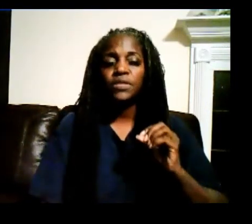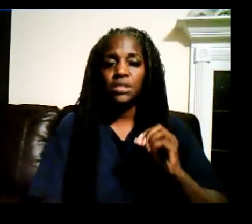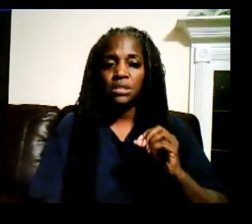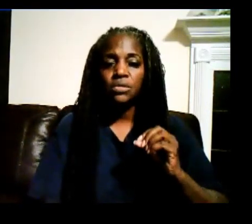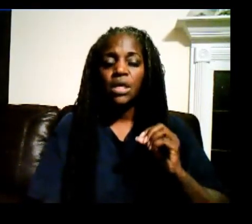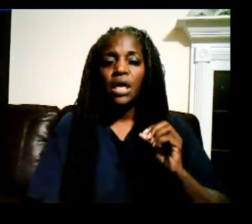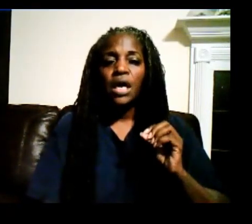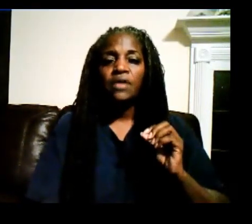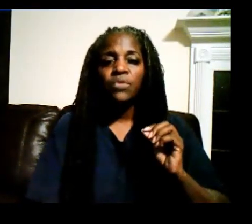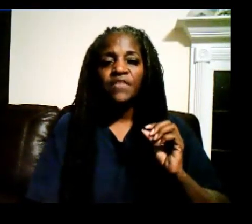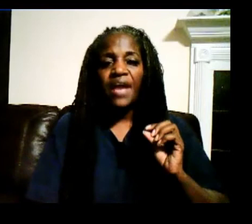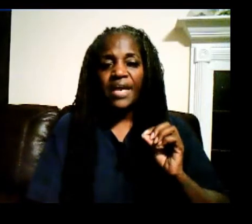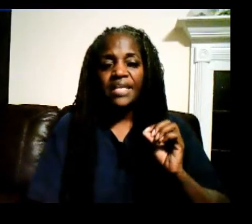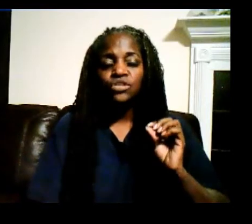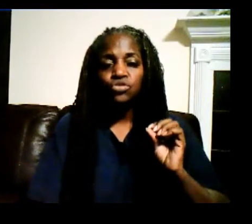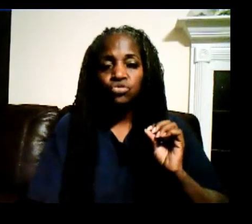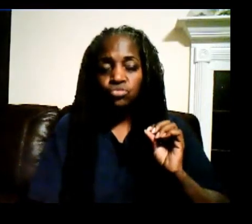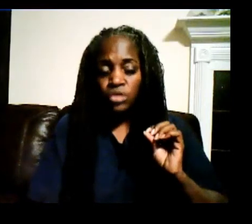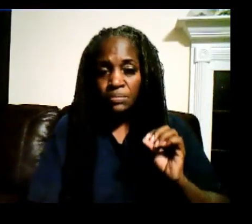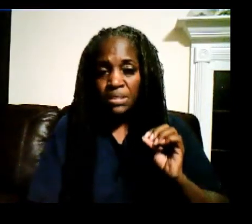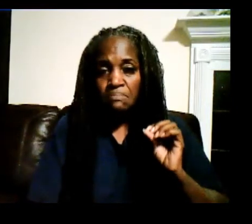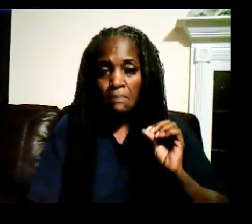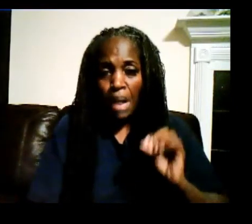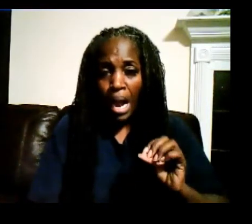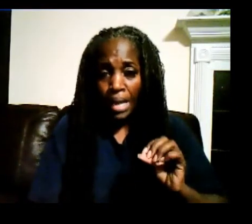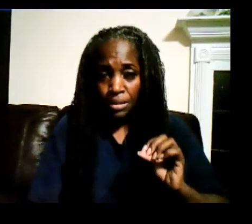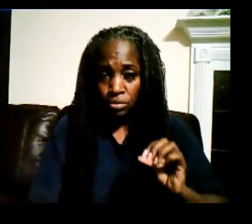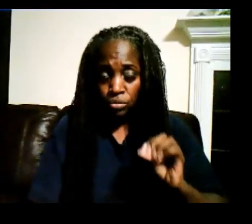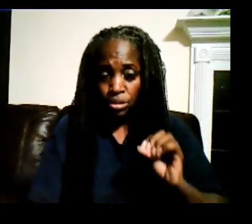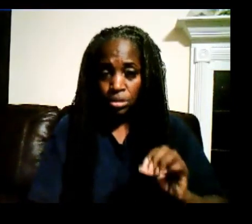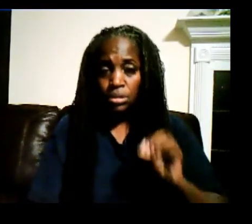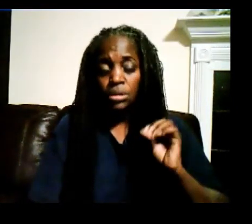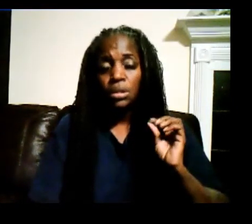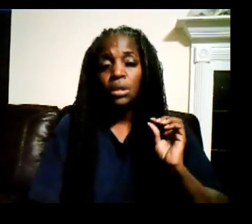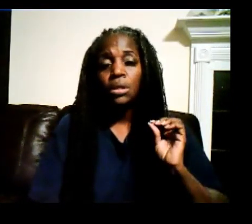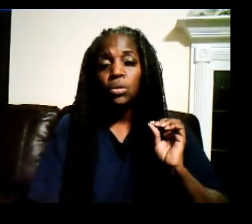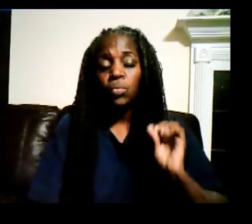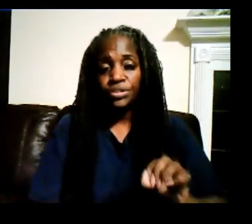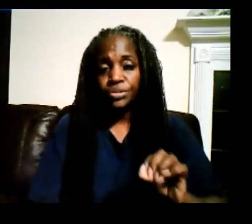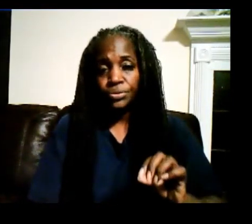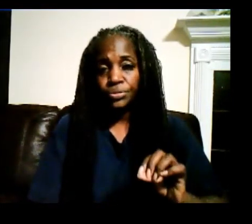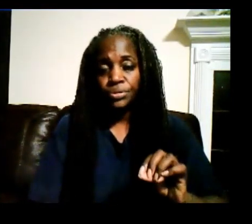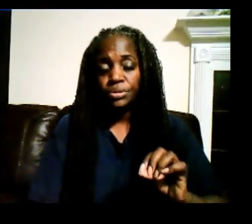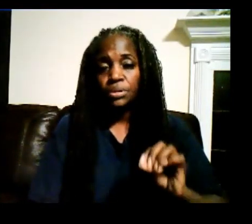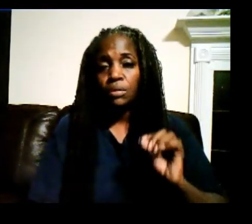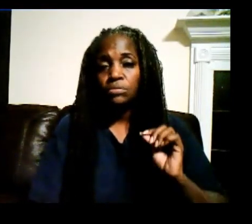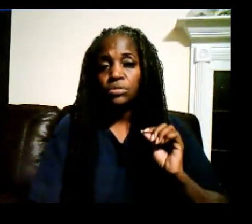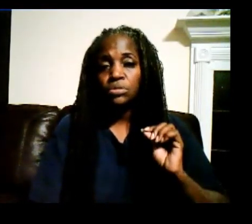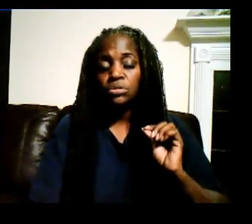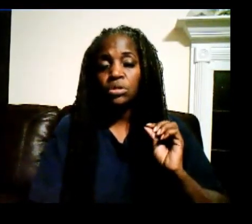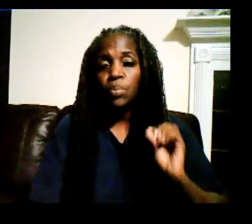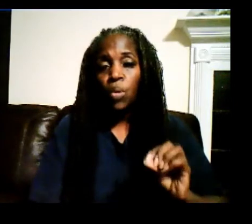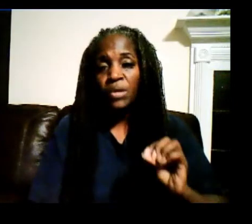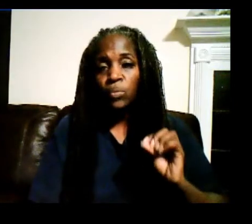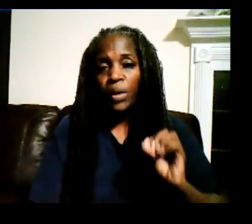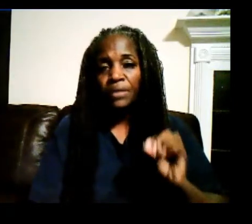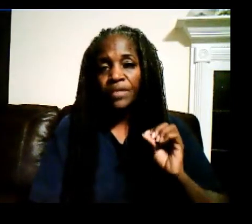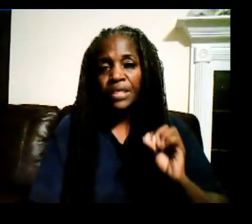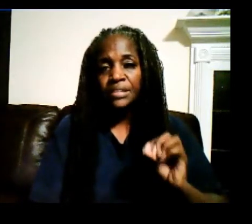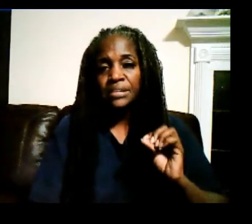the year. And we have had extremely mild of the winters to the point where they didn't